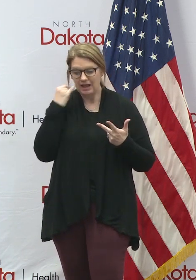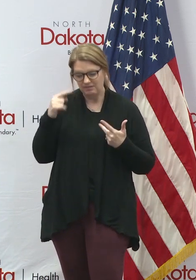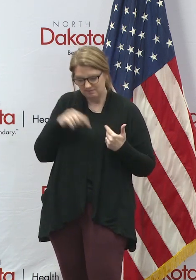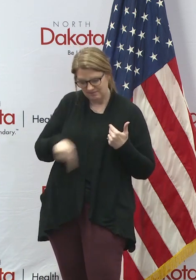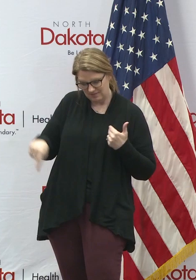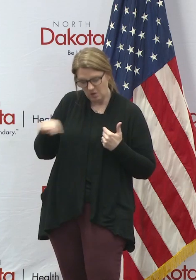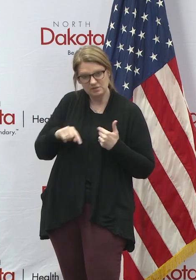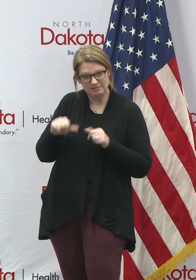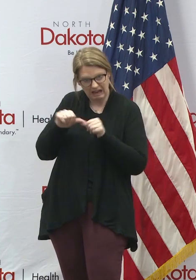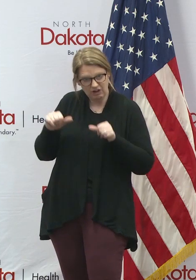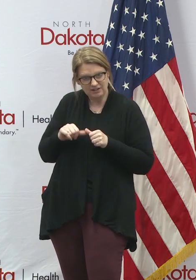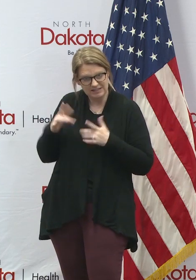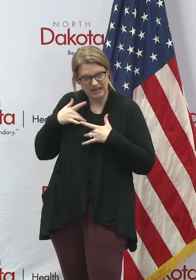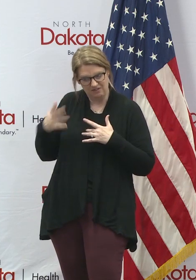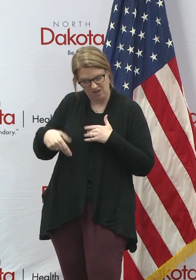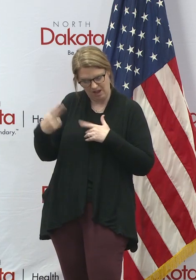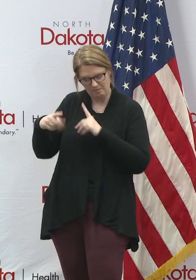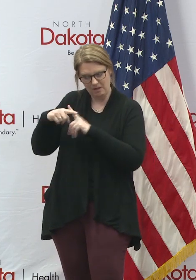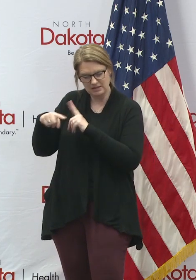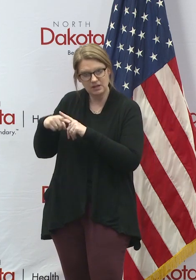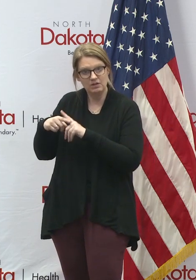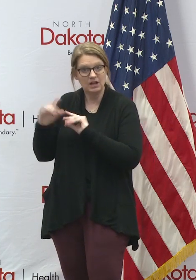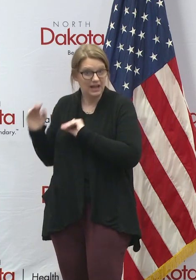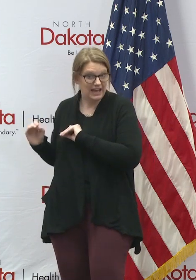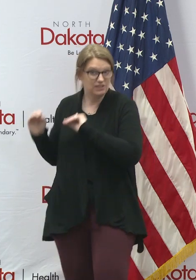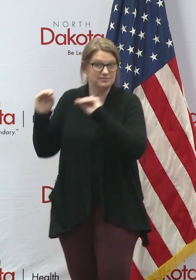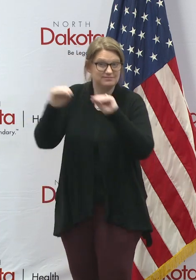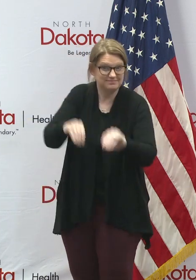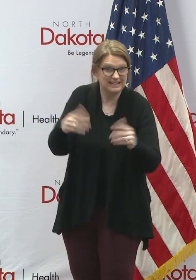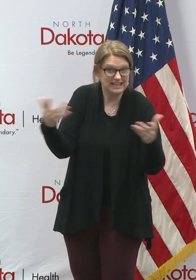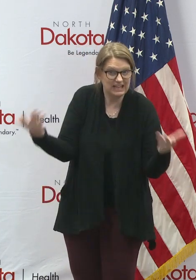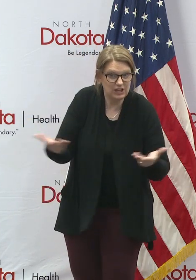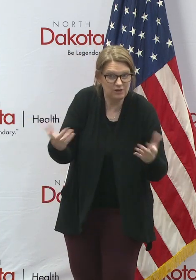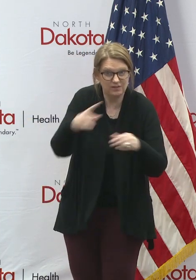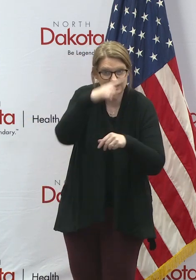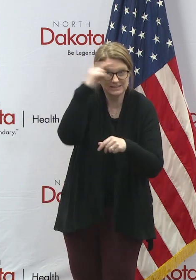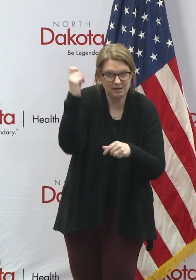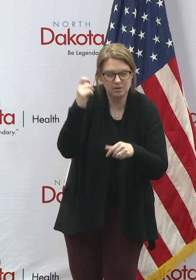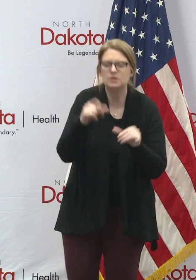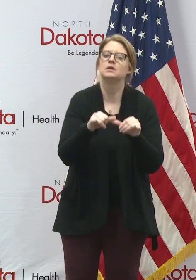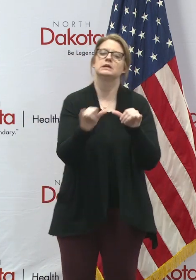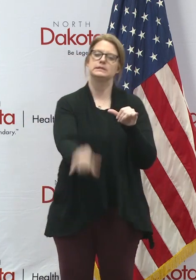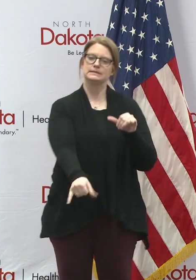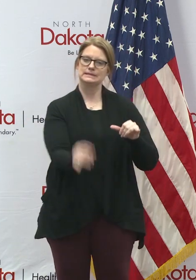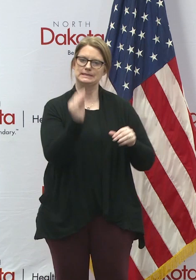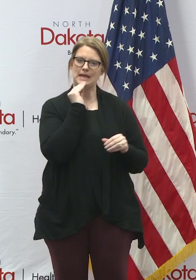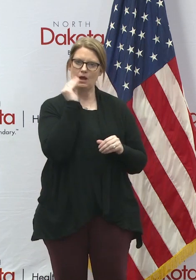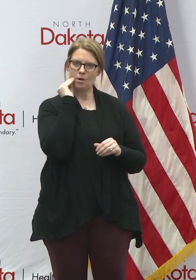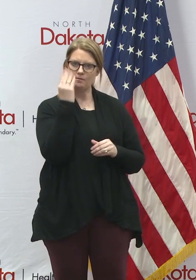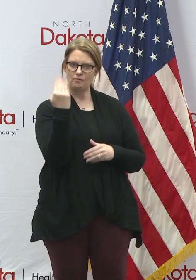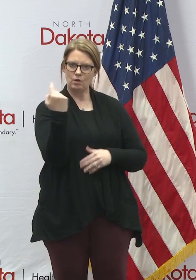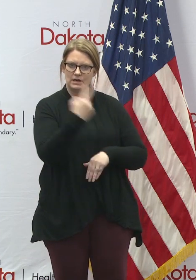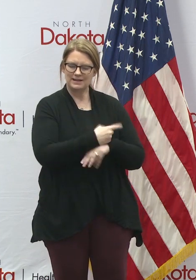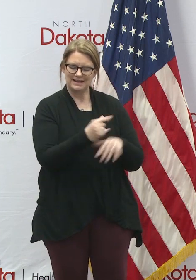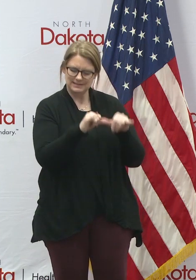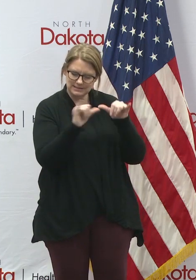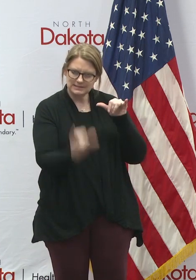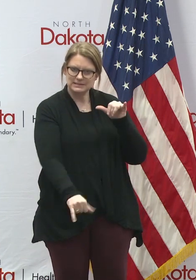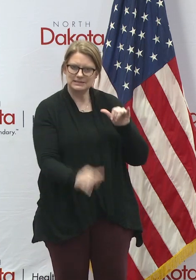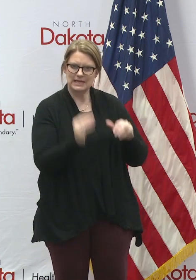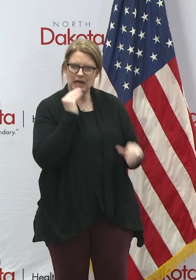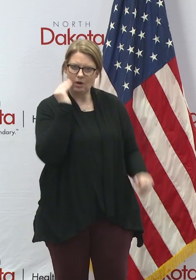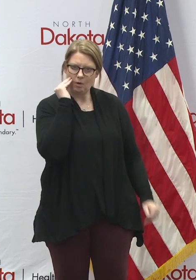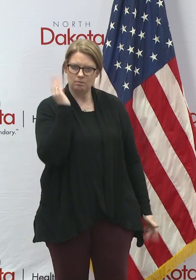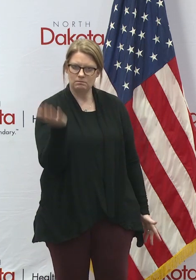then we would also encourage those individuals to stay at home for 14 days after their arrival back in North Dakota.